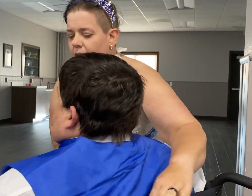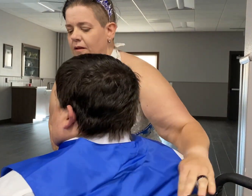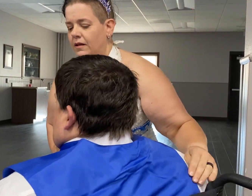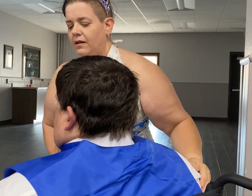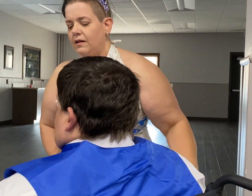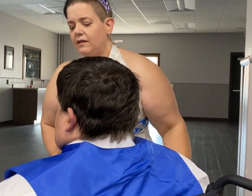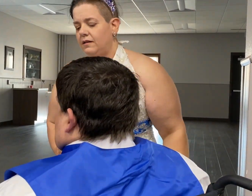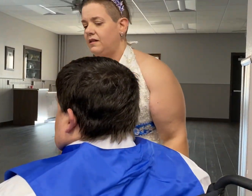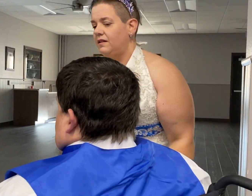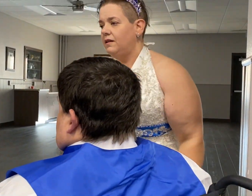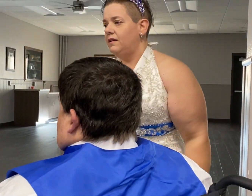So everyone who is...